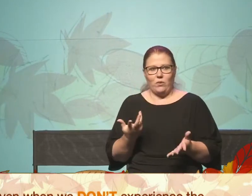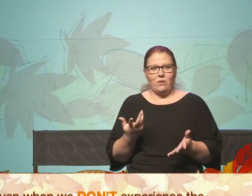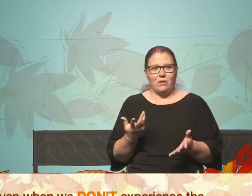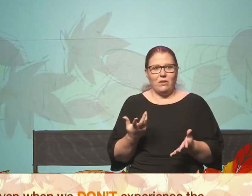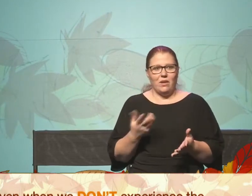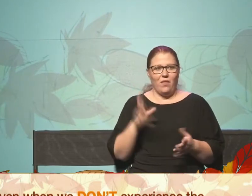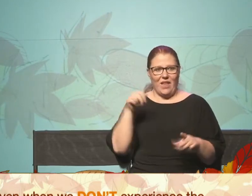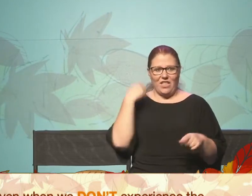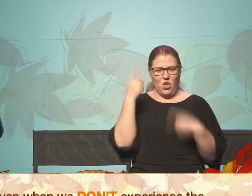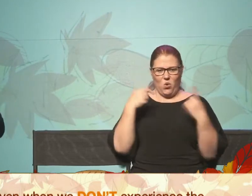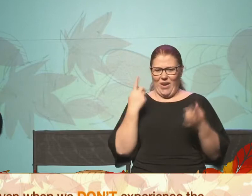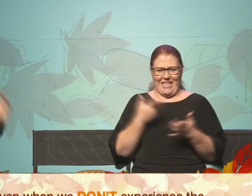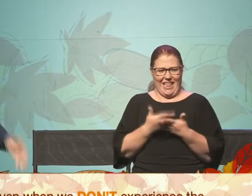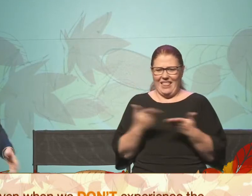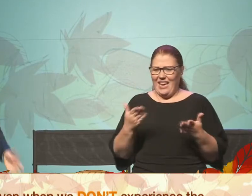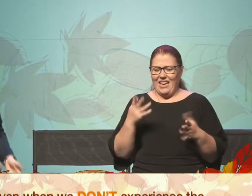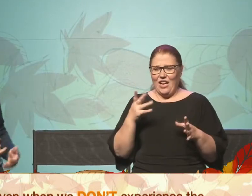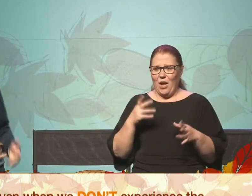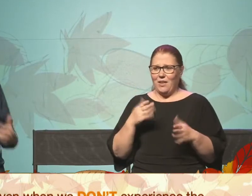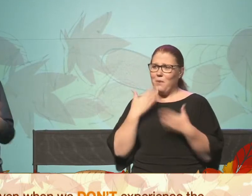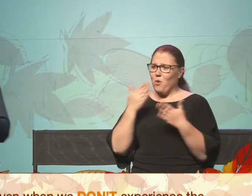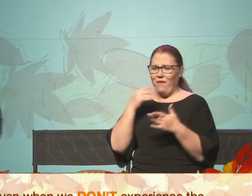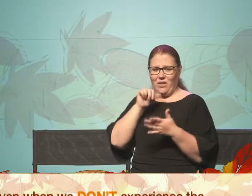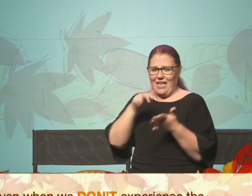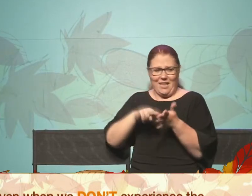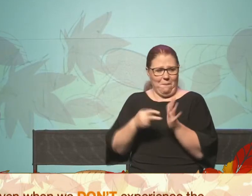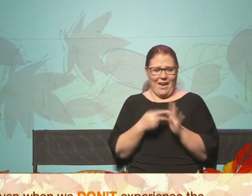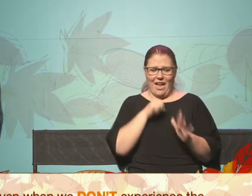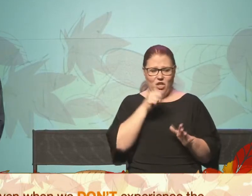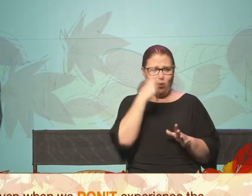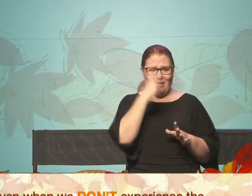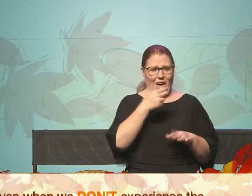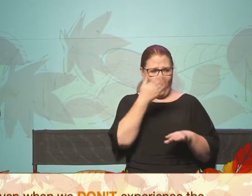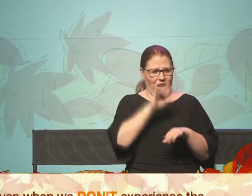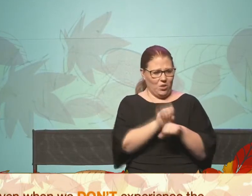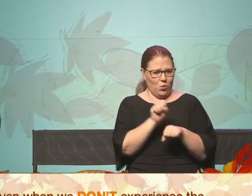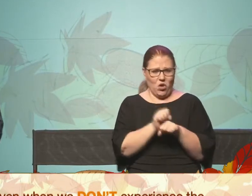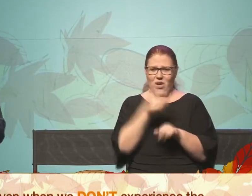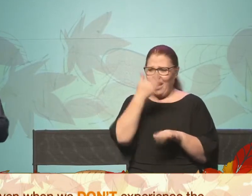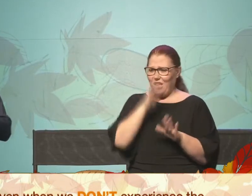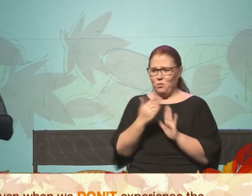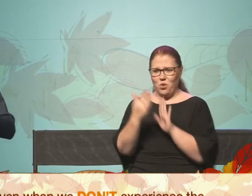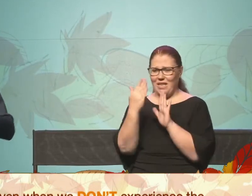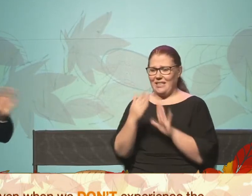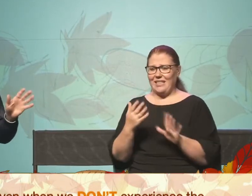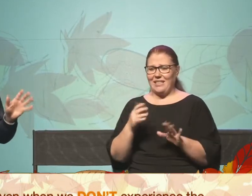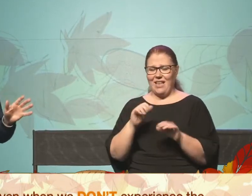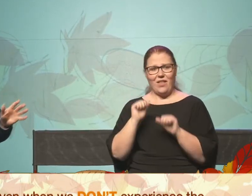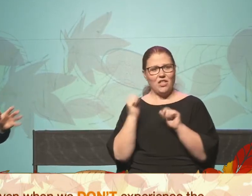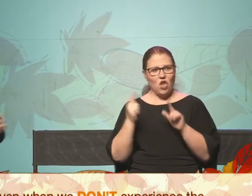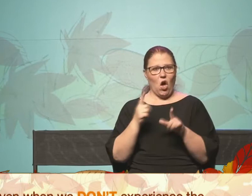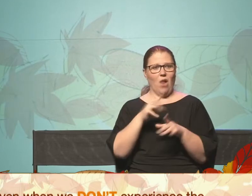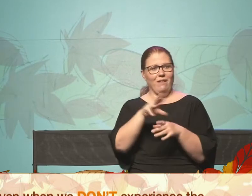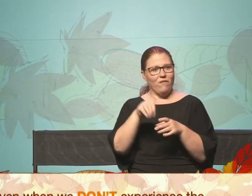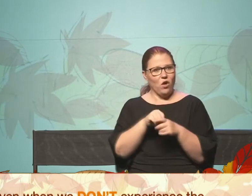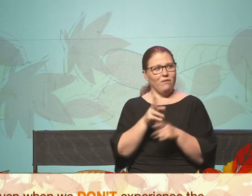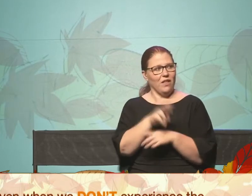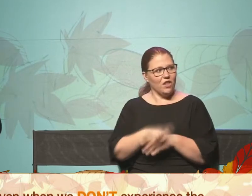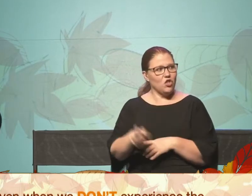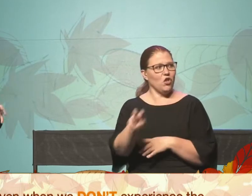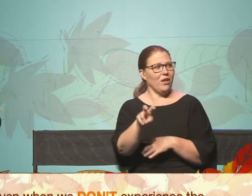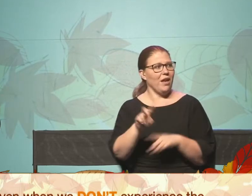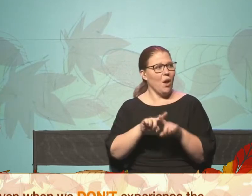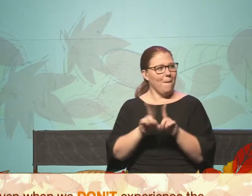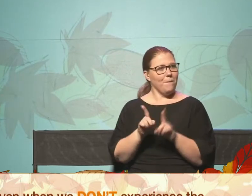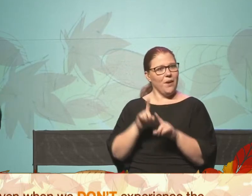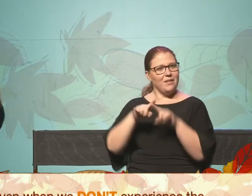crazy, like to be grateful does not mean that I don't doubt God's work or God's presence at times. That's all a part of the journey. But